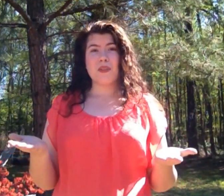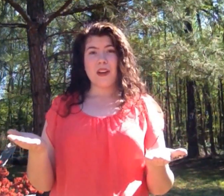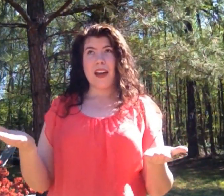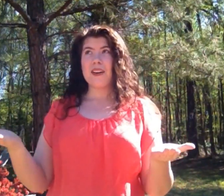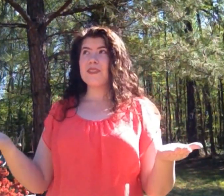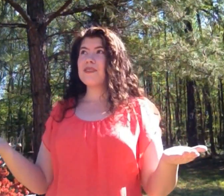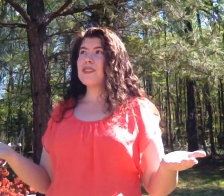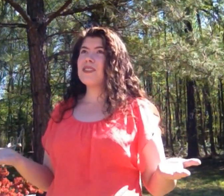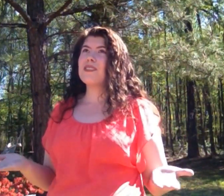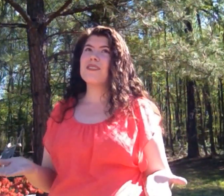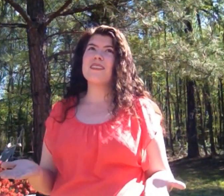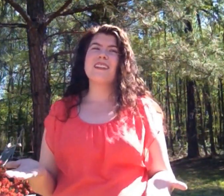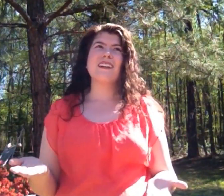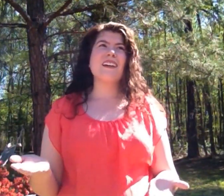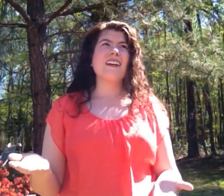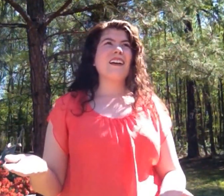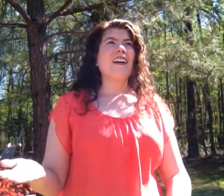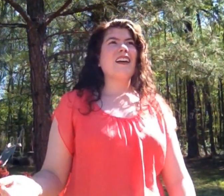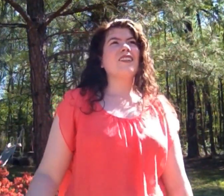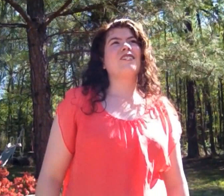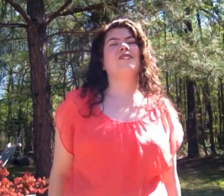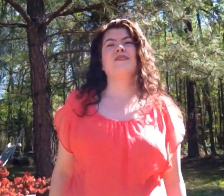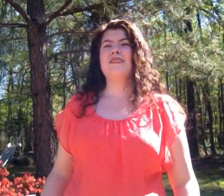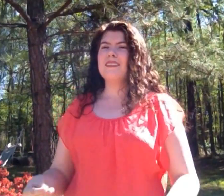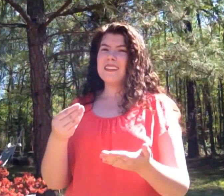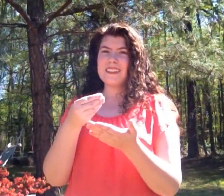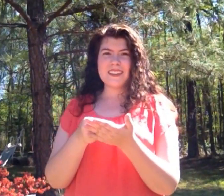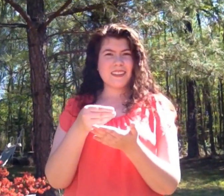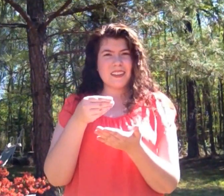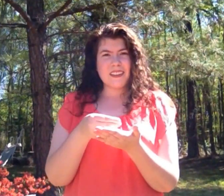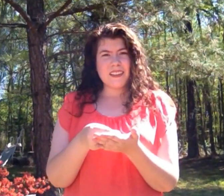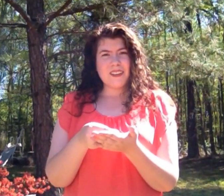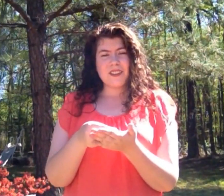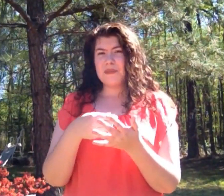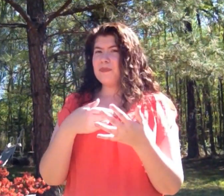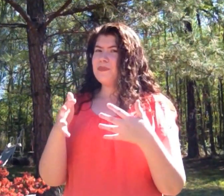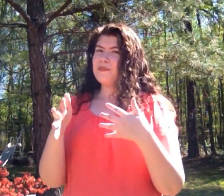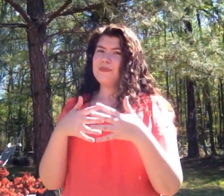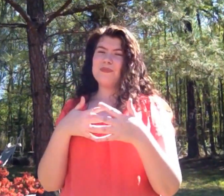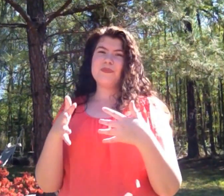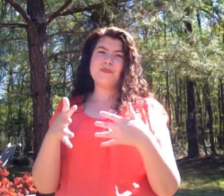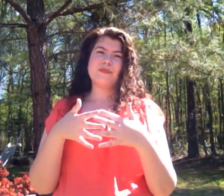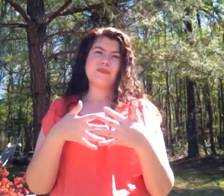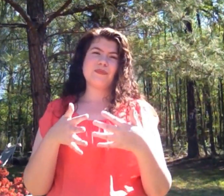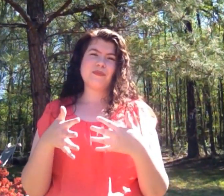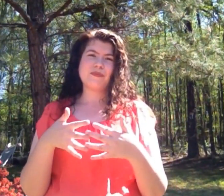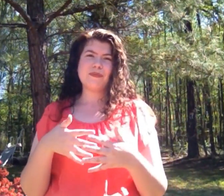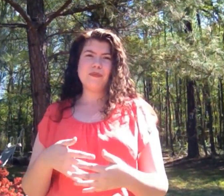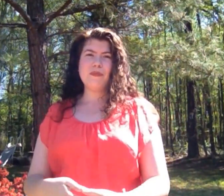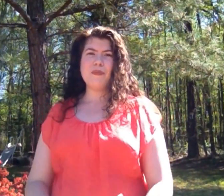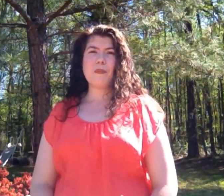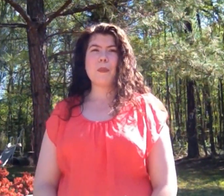around you And for once, never wonder what they heard